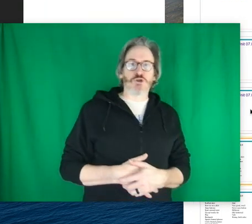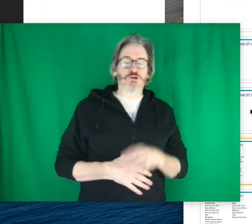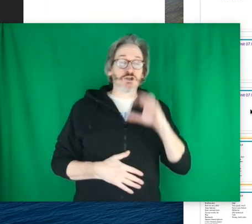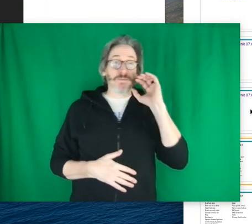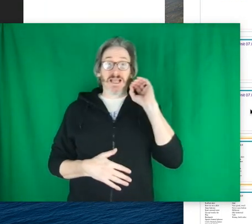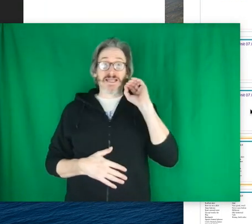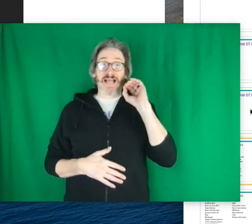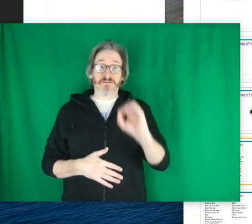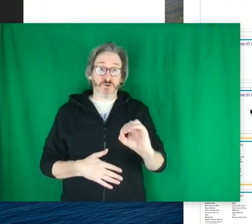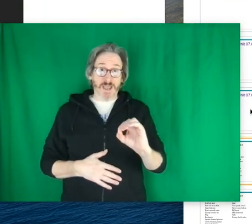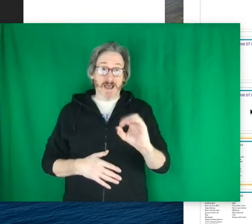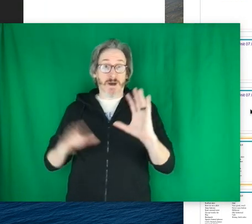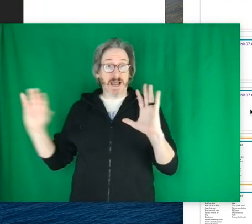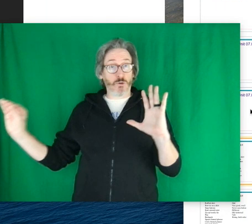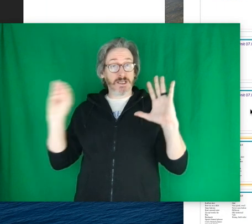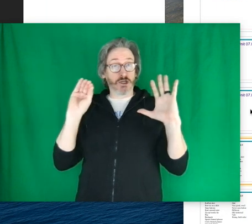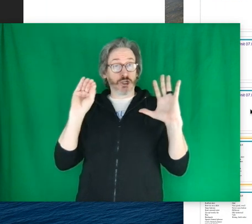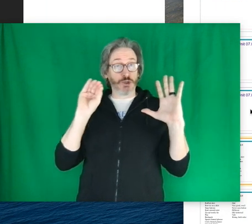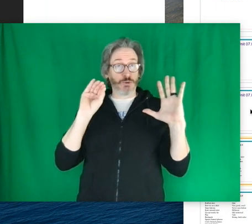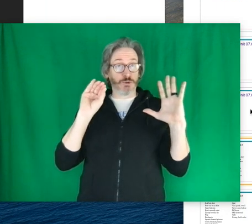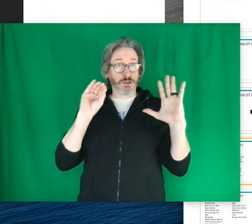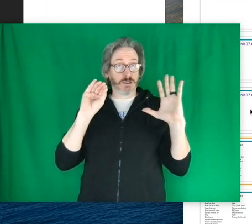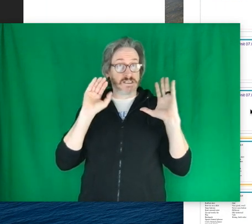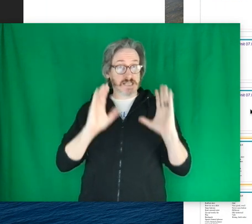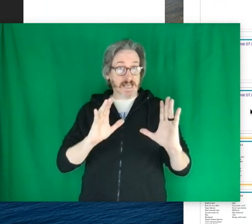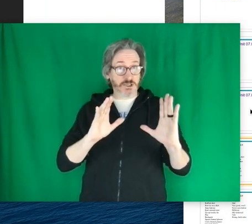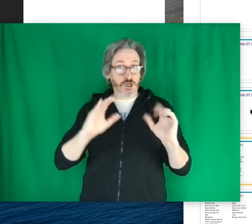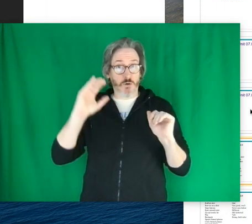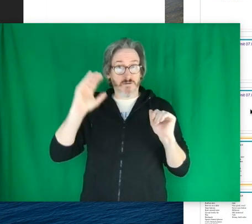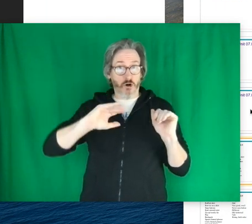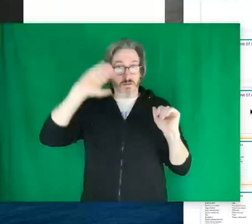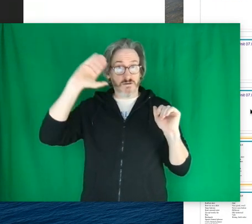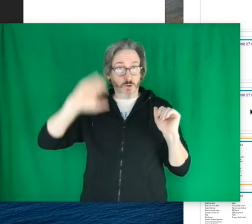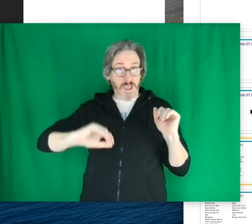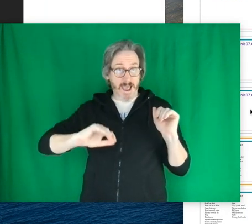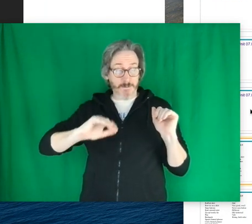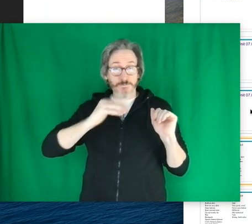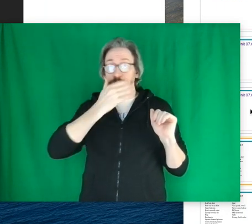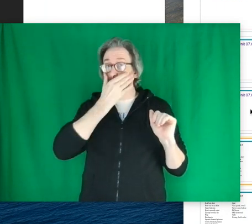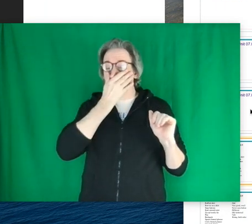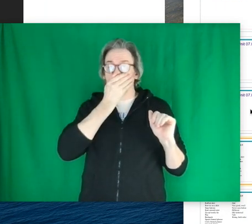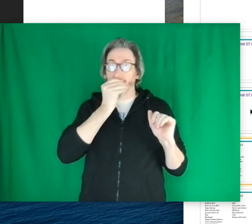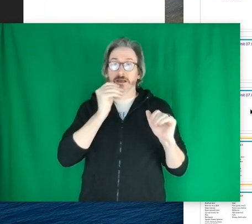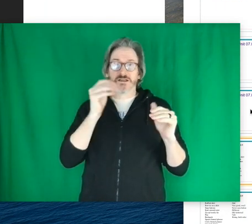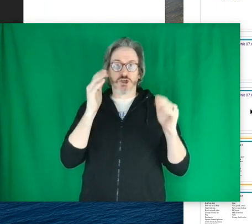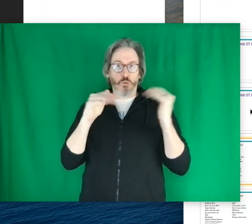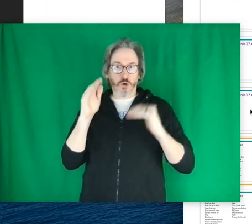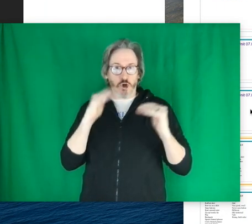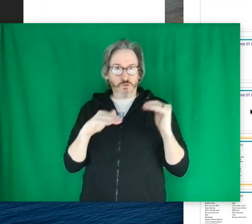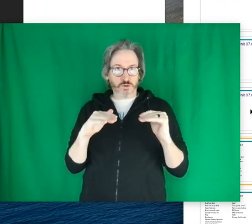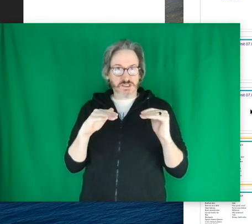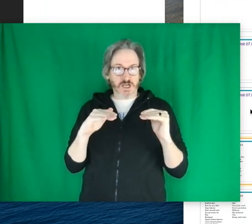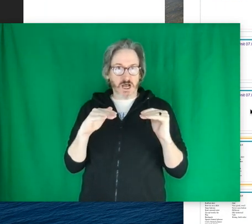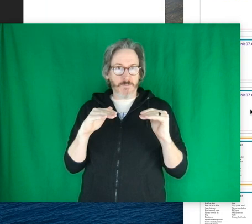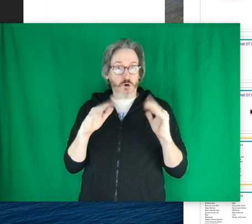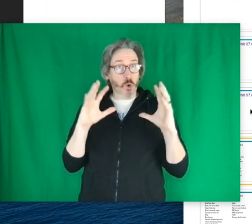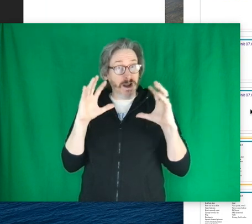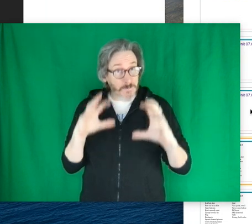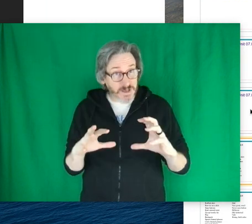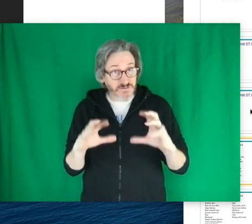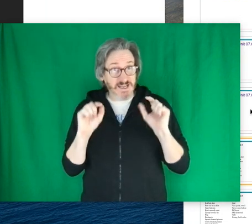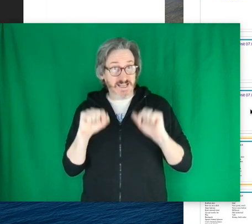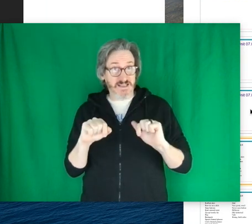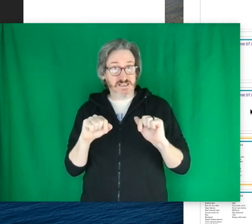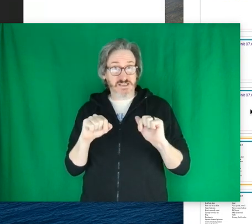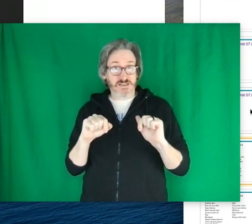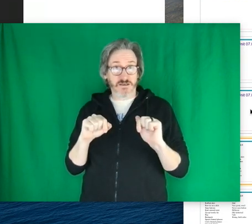So there's going to be a lot of vocab. I will include a slideshow of all the vocab. So we'll go through quite